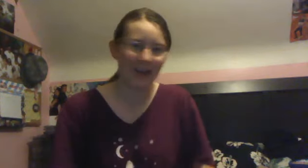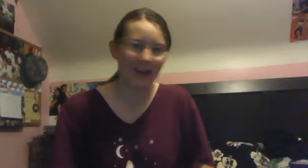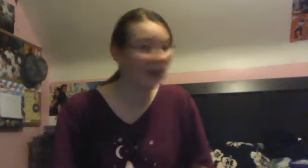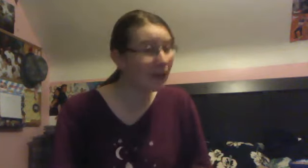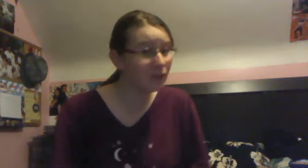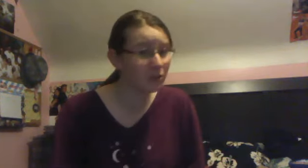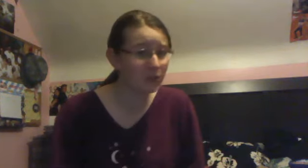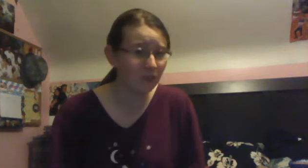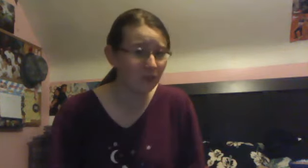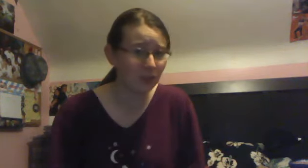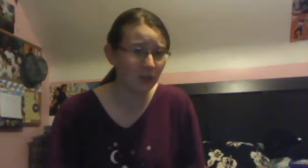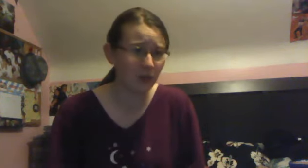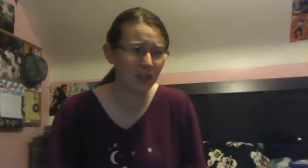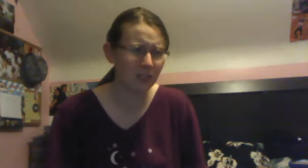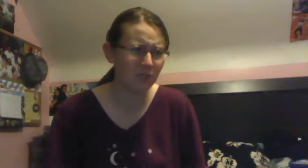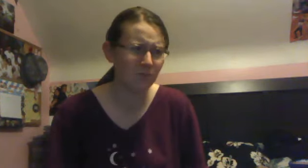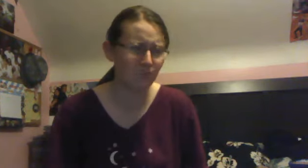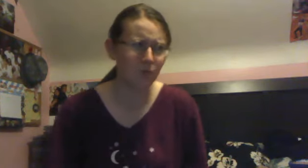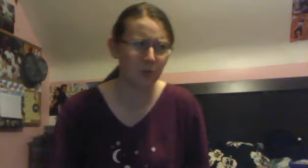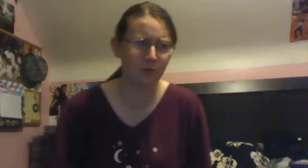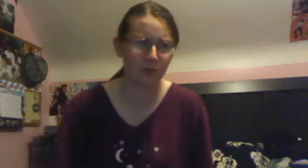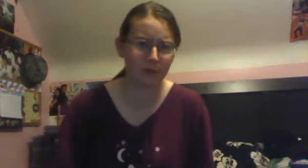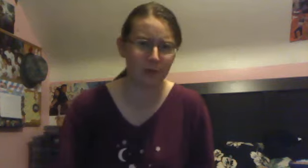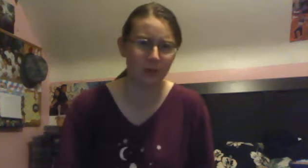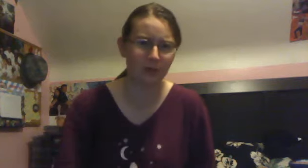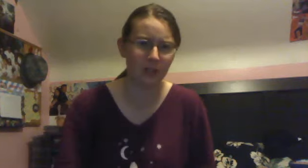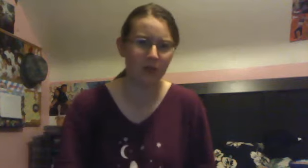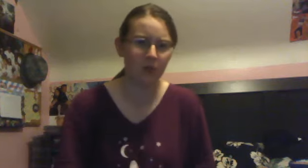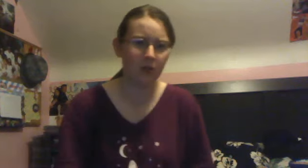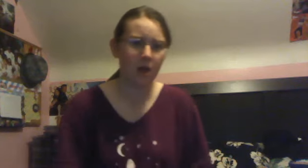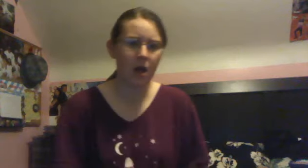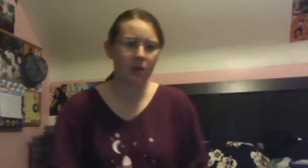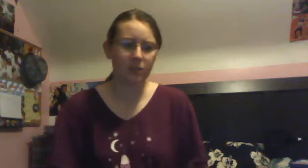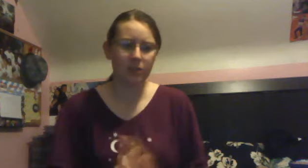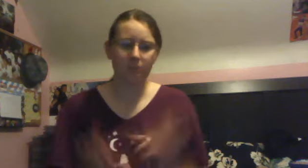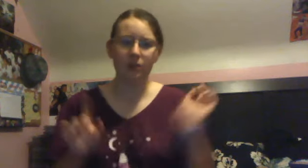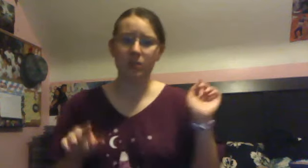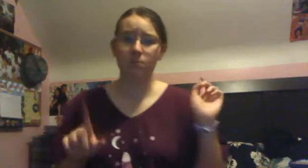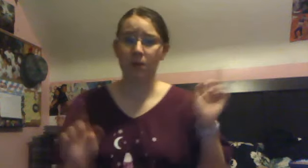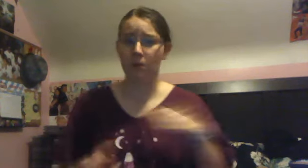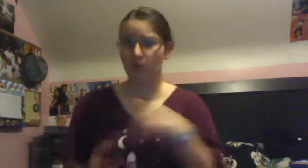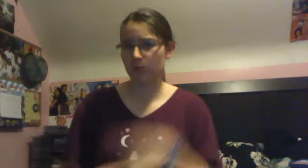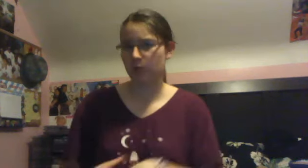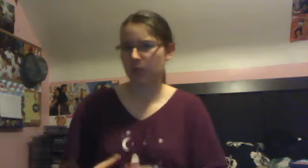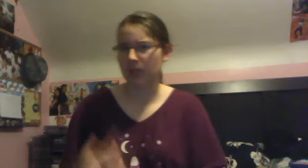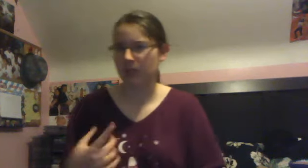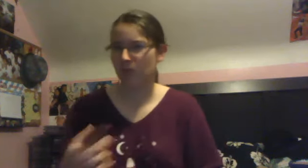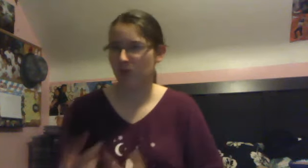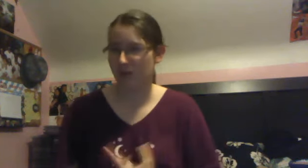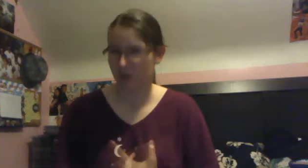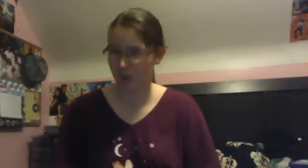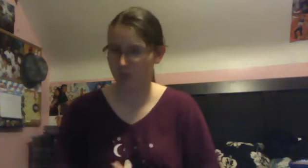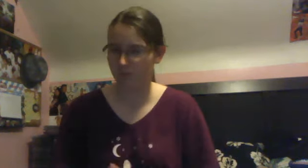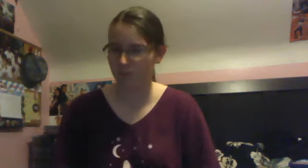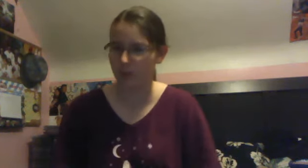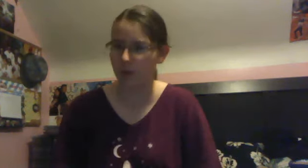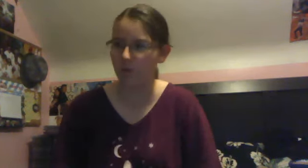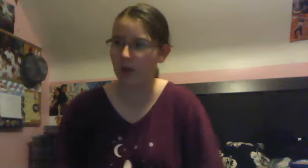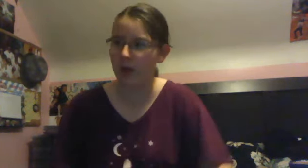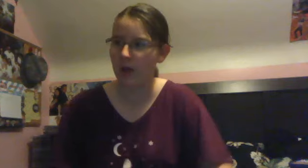a lot of fun doing that video. I didn't do a Christmas tree video this time because my mom was watching and I only left her here. Um,